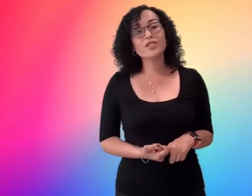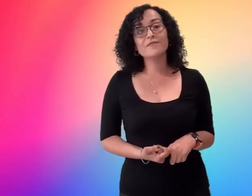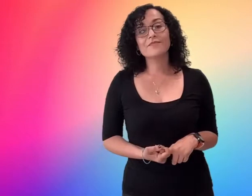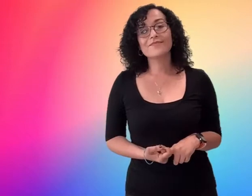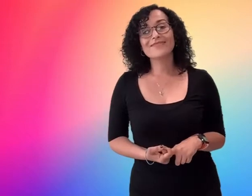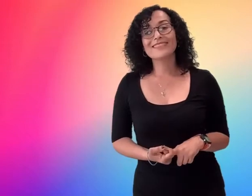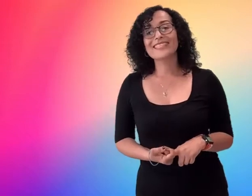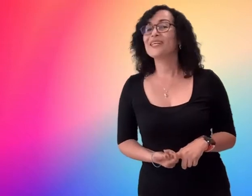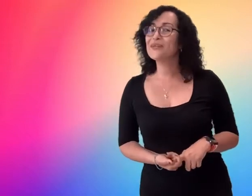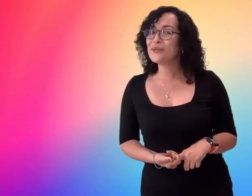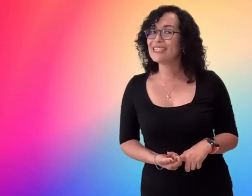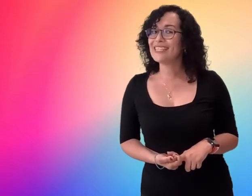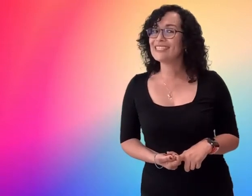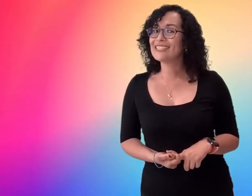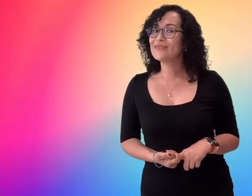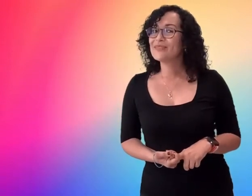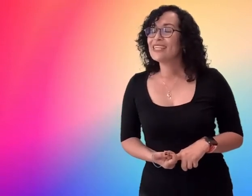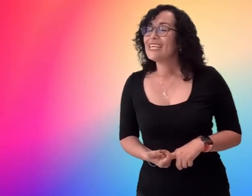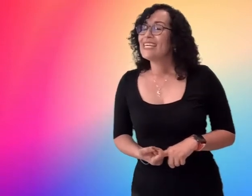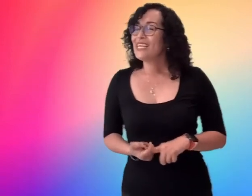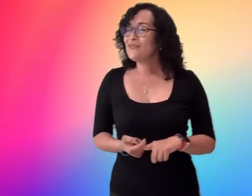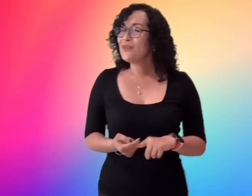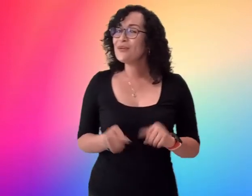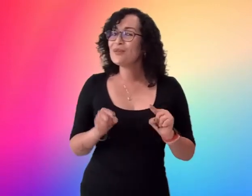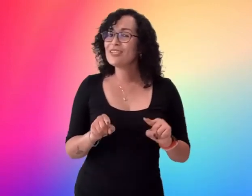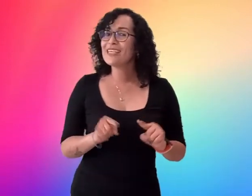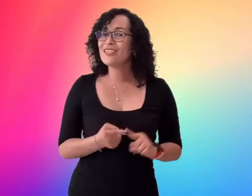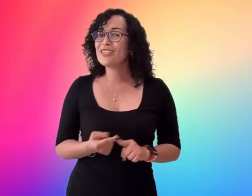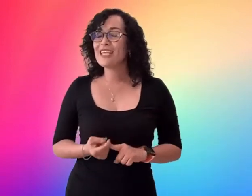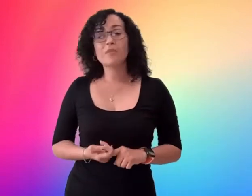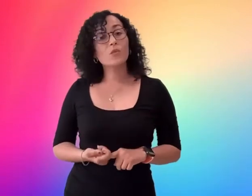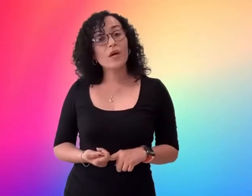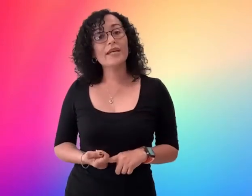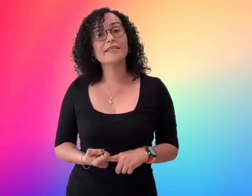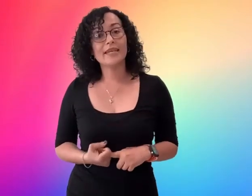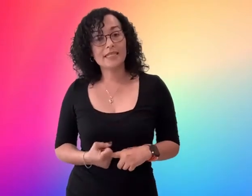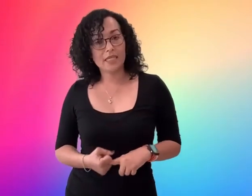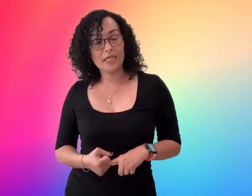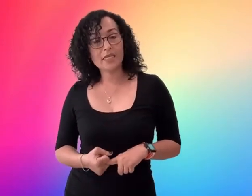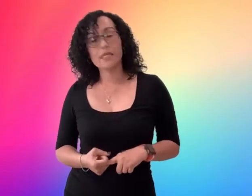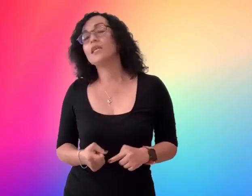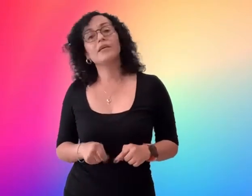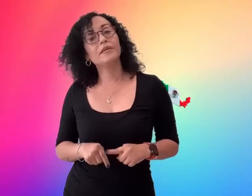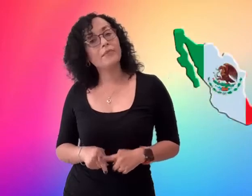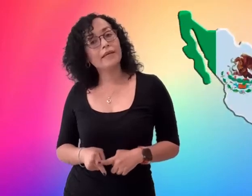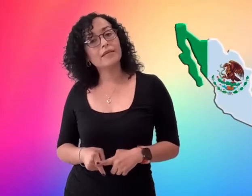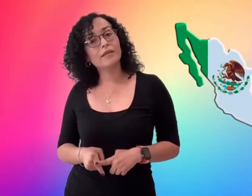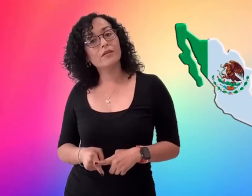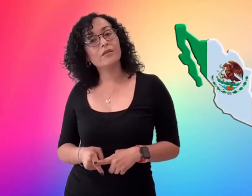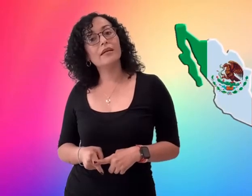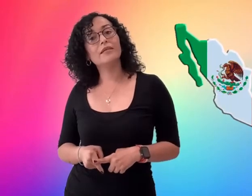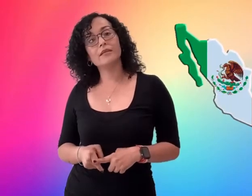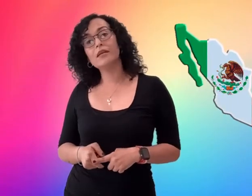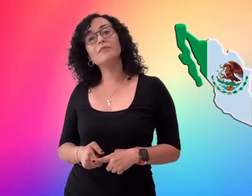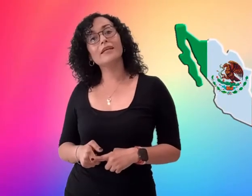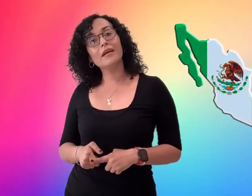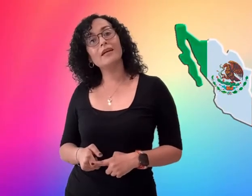how was it if you learned english the same way as i did here in mexico and oh my god